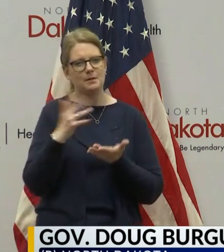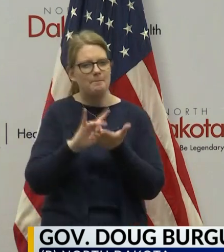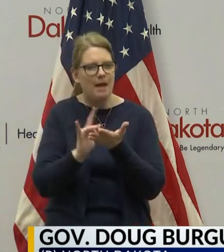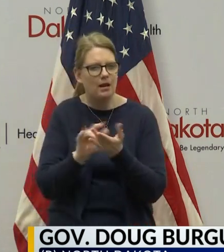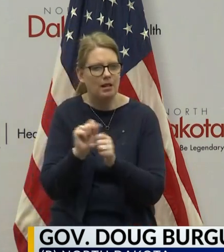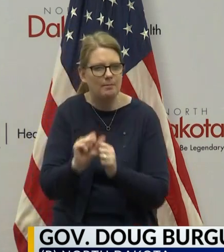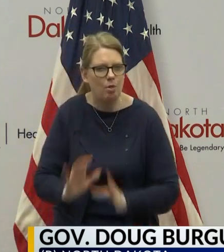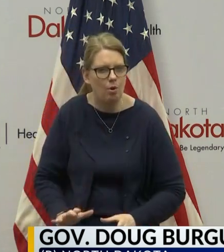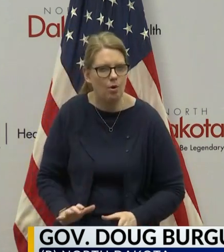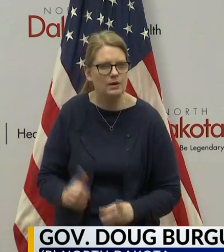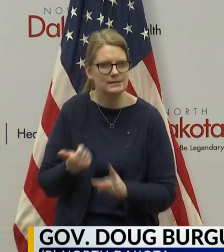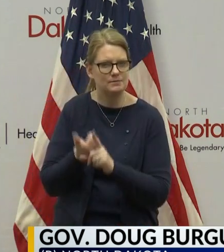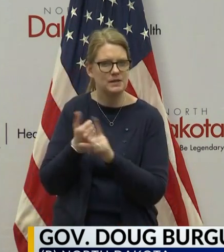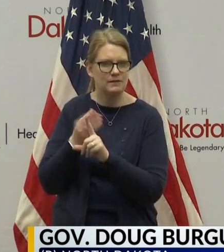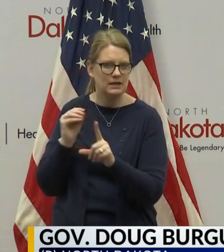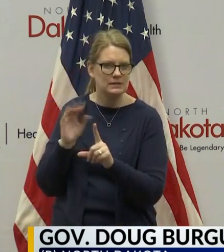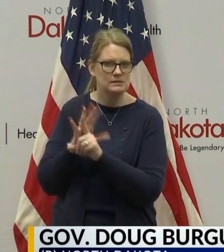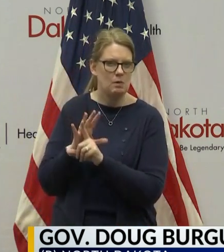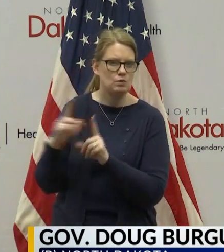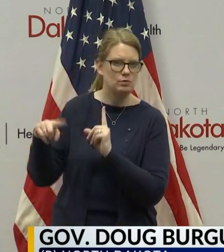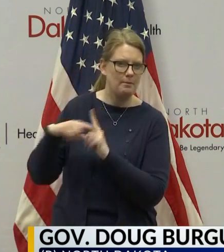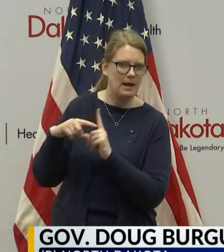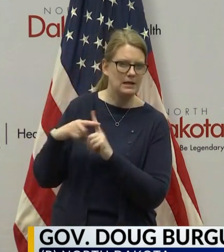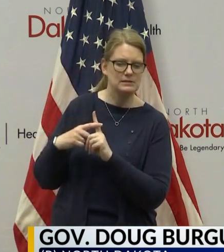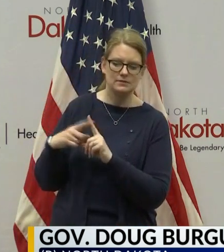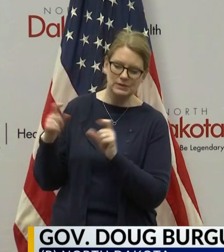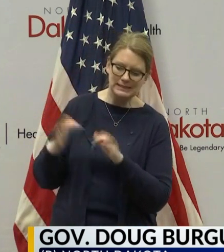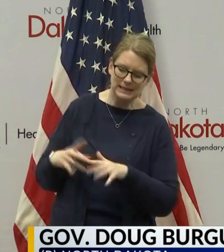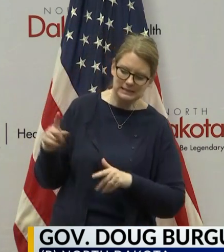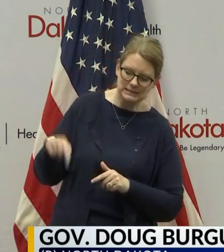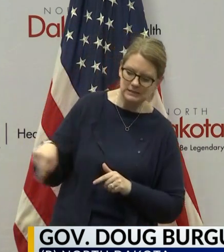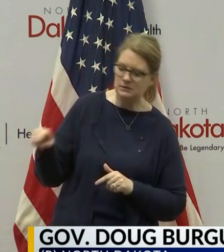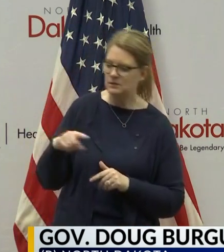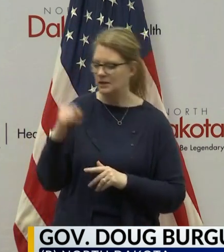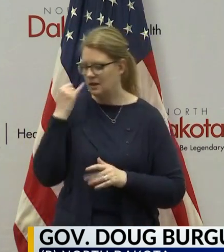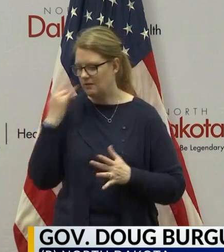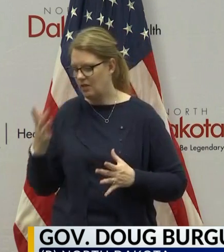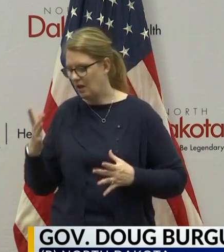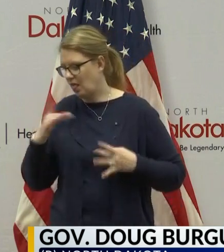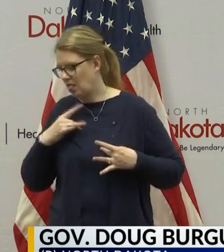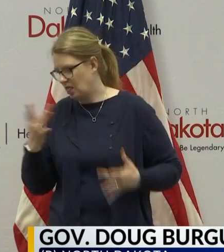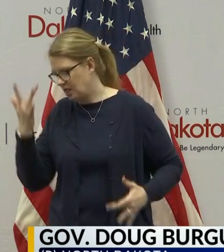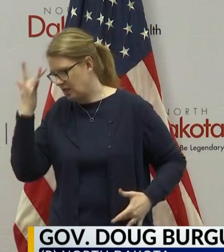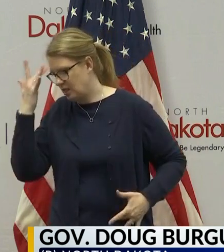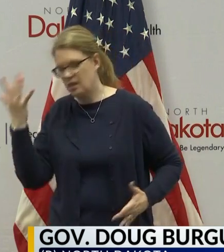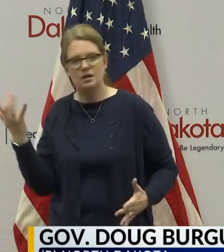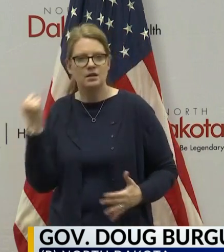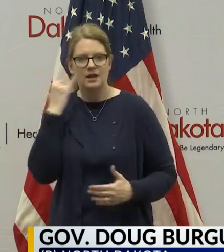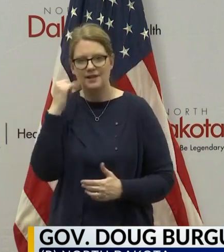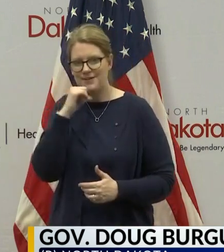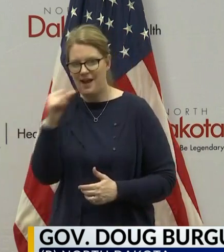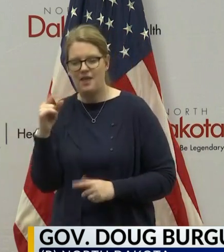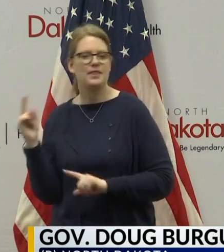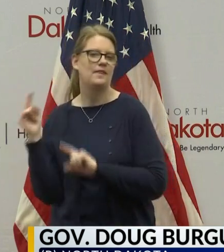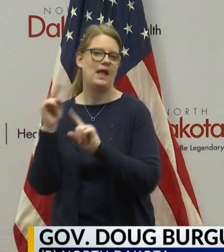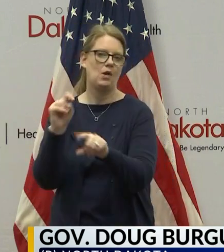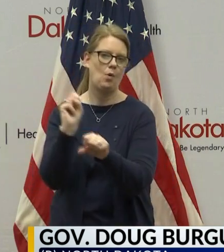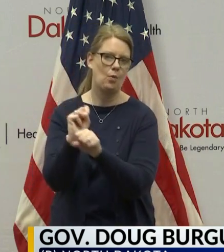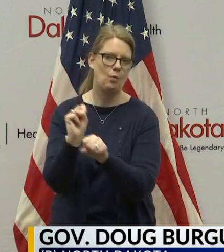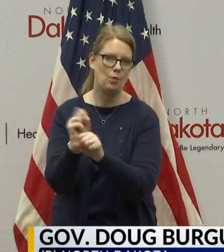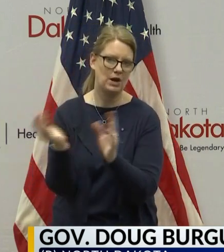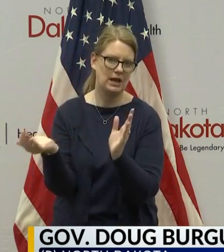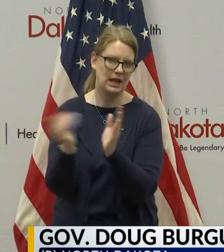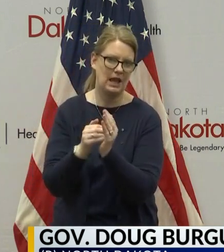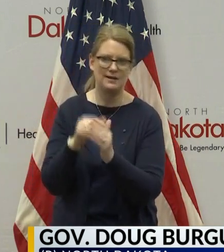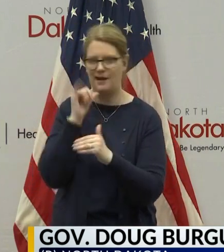workers who had been exposed to a positive that we tested to see if they had contracted it. If they didn't, they could get back to work as opposed